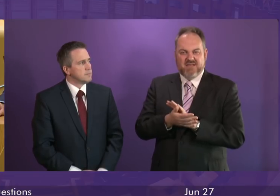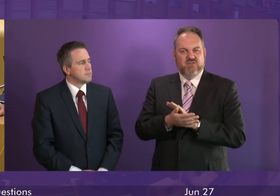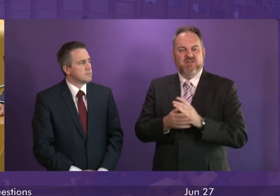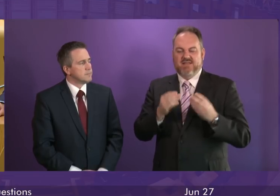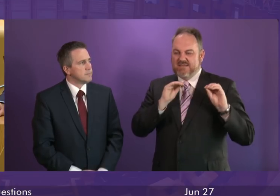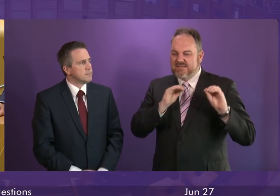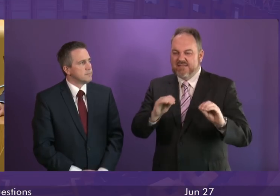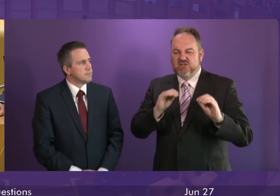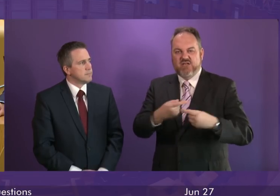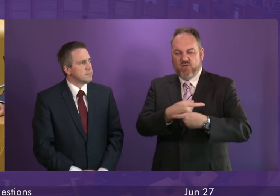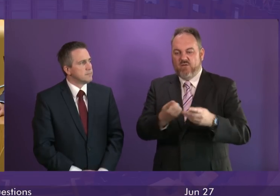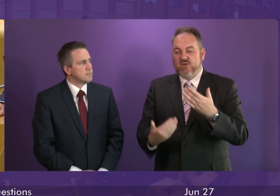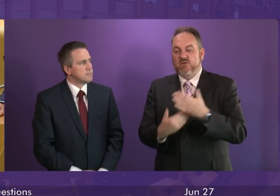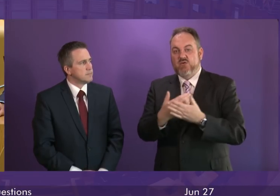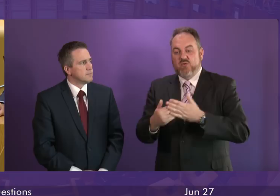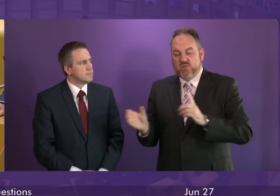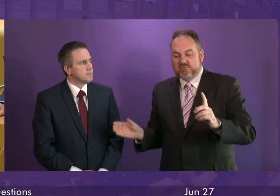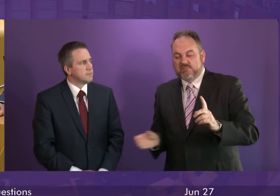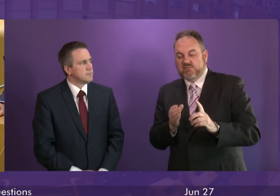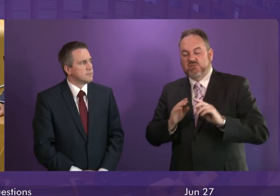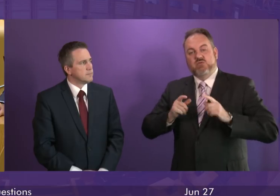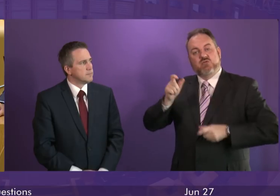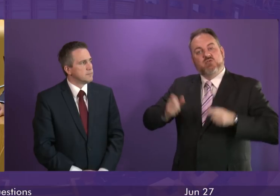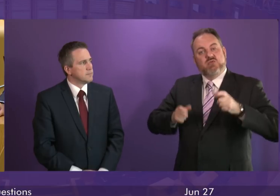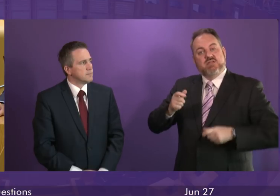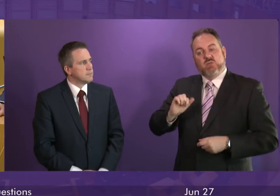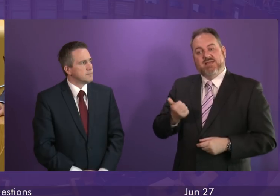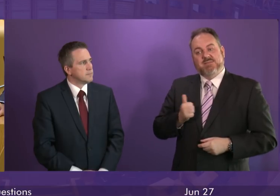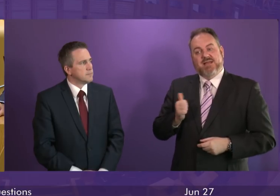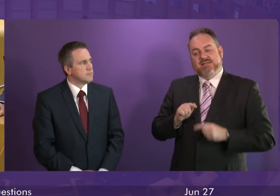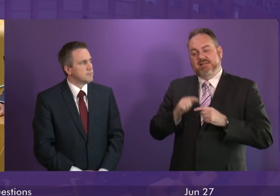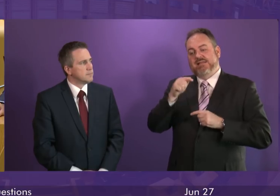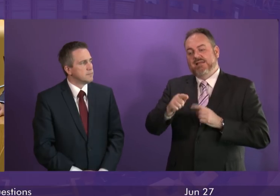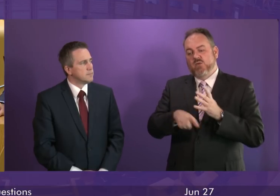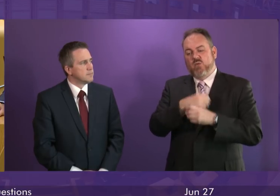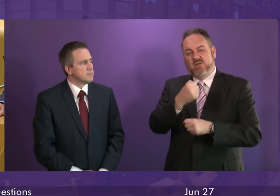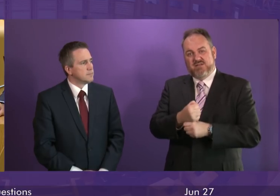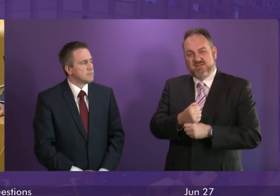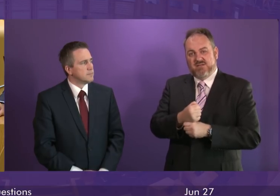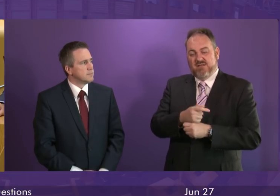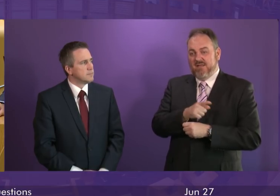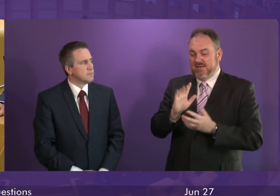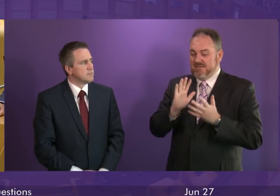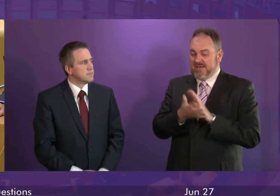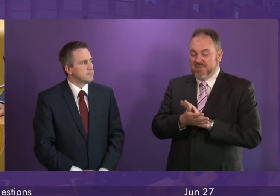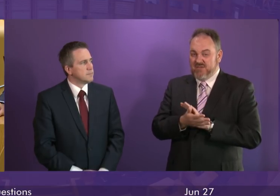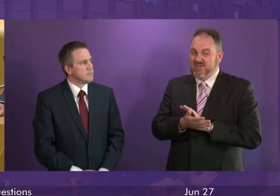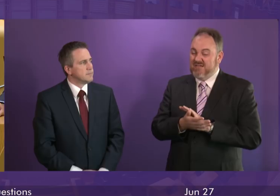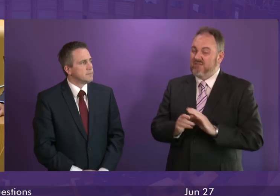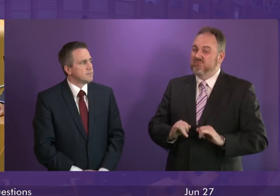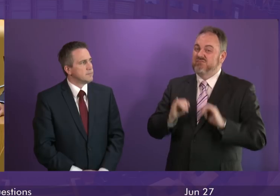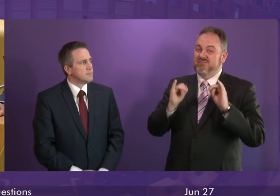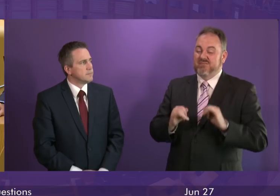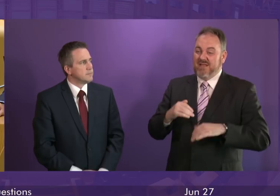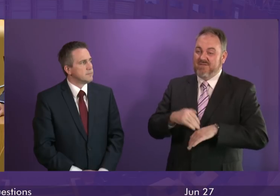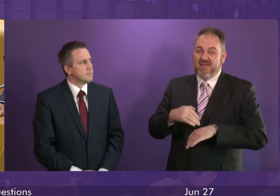experience for the new cohort of students we are due to receive in August. The overall impact of these changes is a blow to the working class